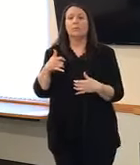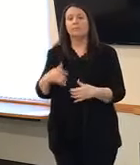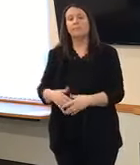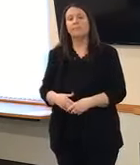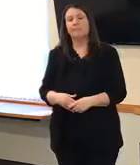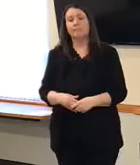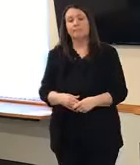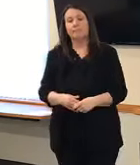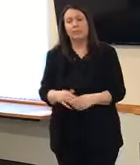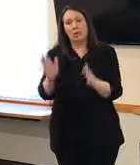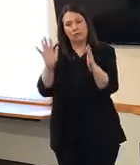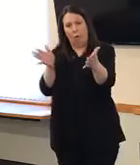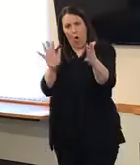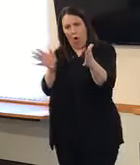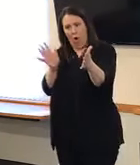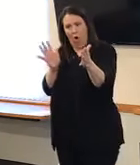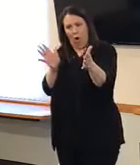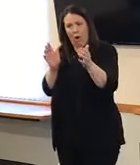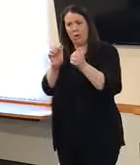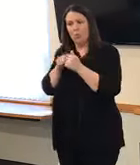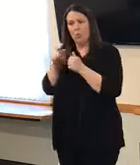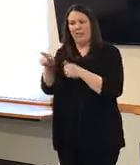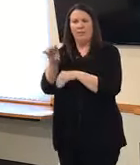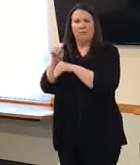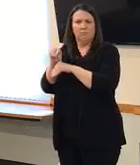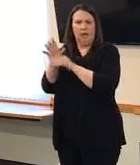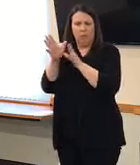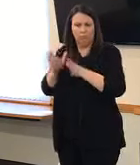voice to voice with the behavioral, um,